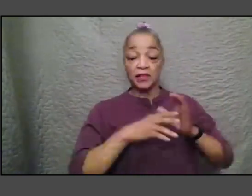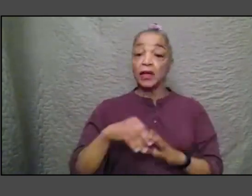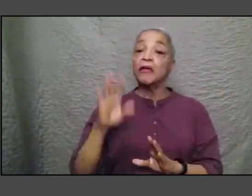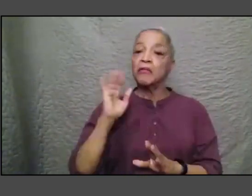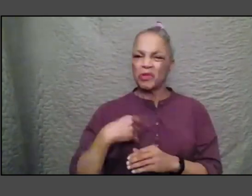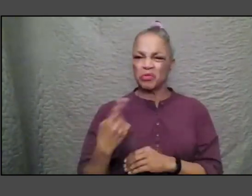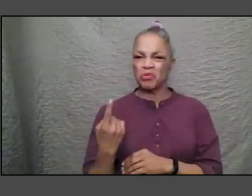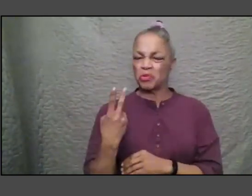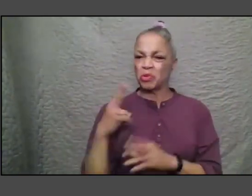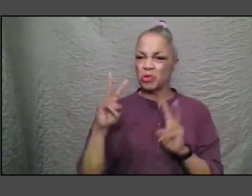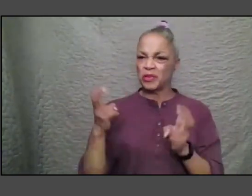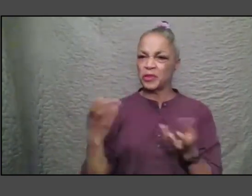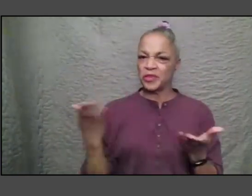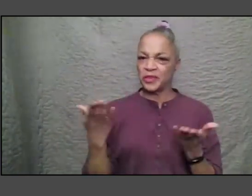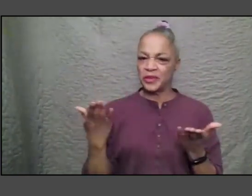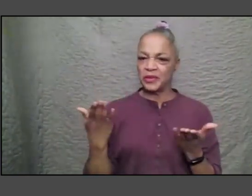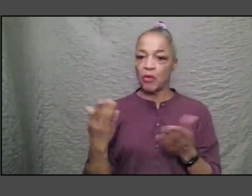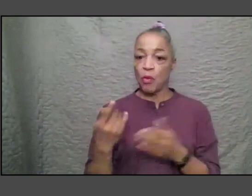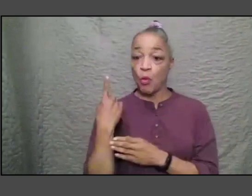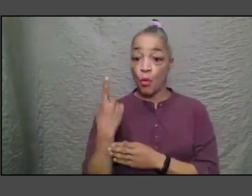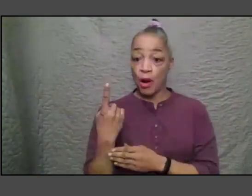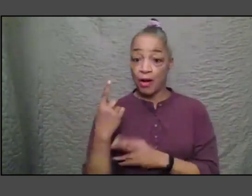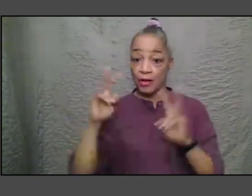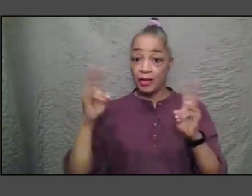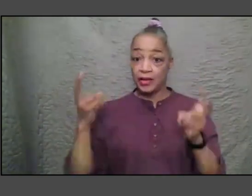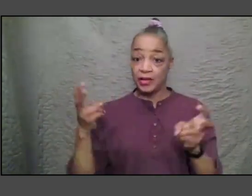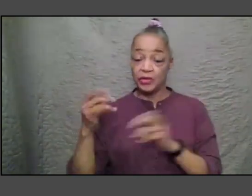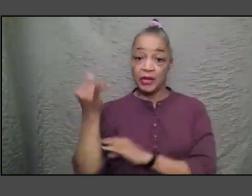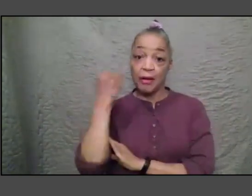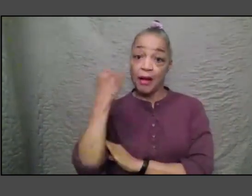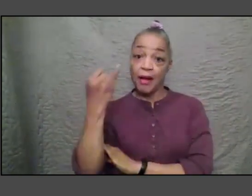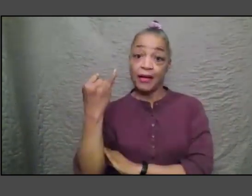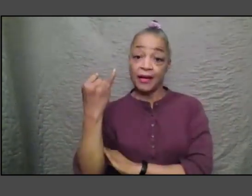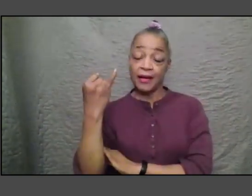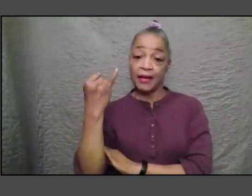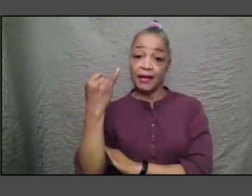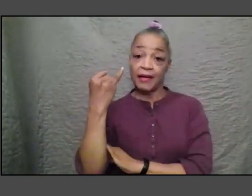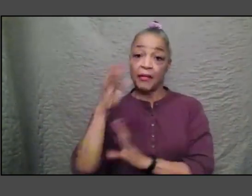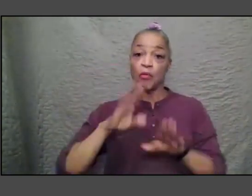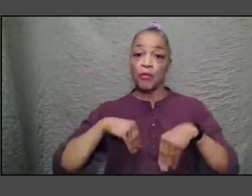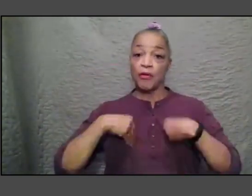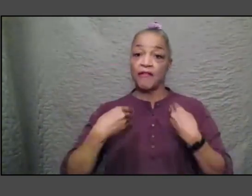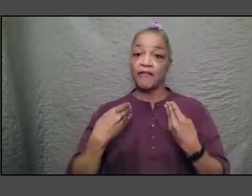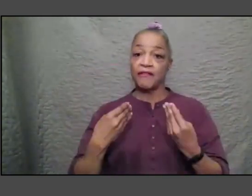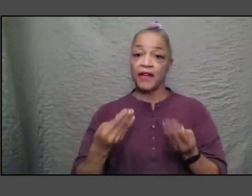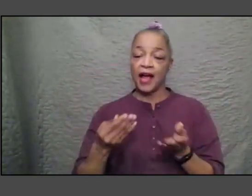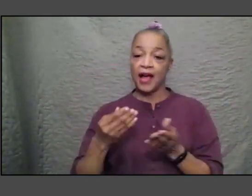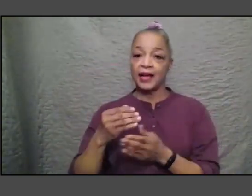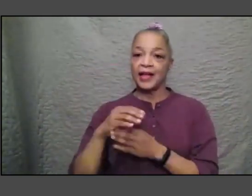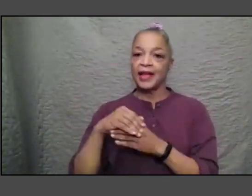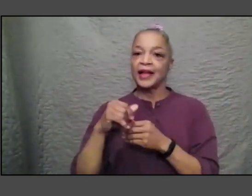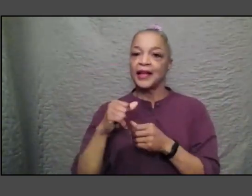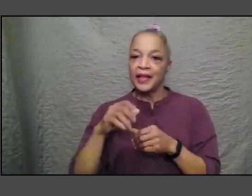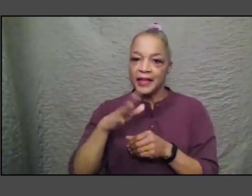is just the notion of providing the space and the support for artists right to recognize